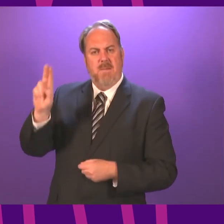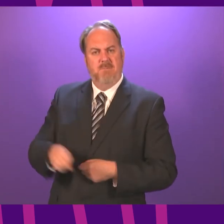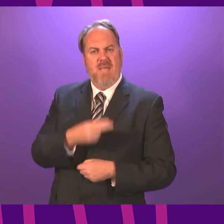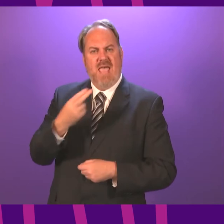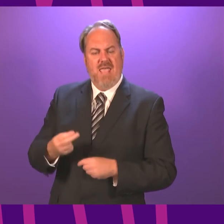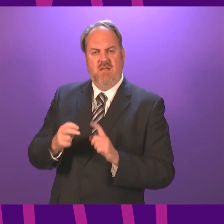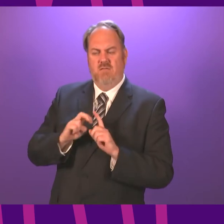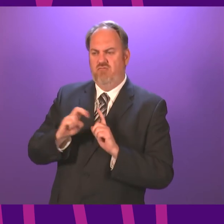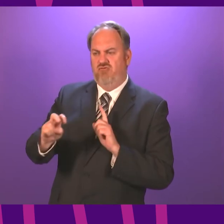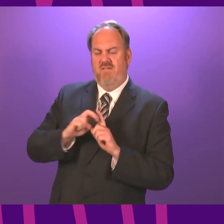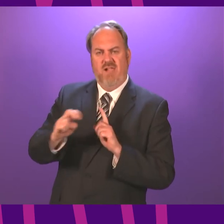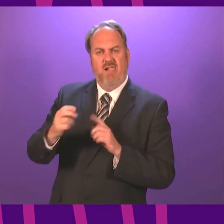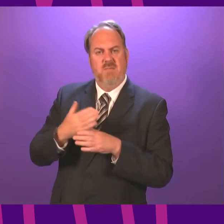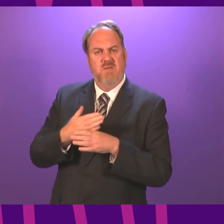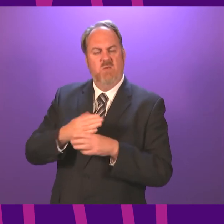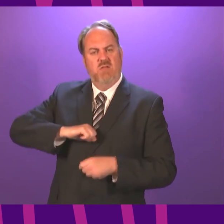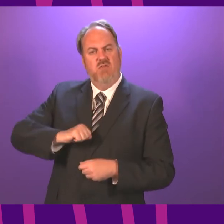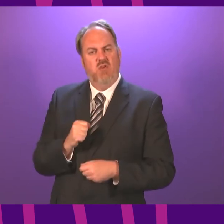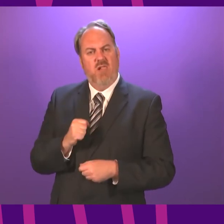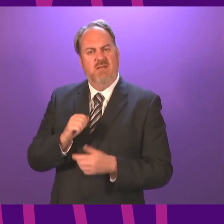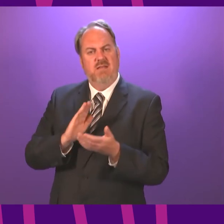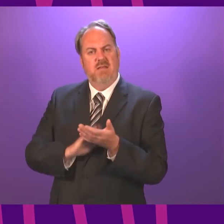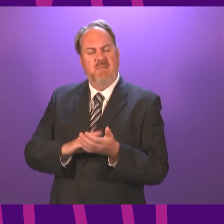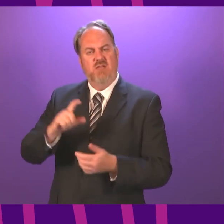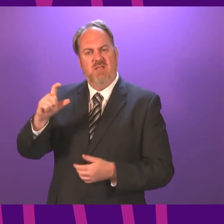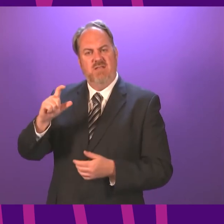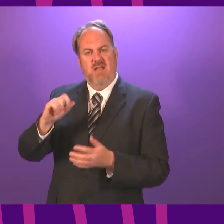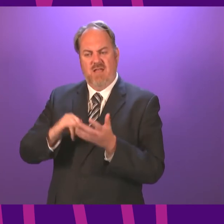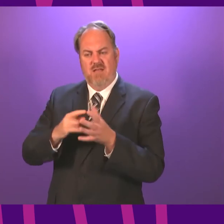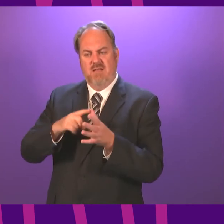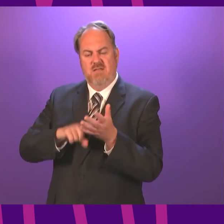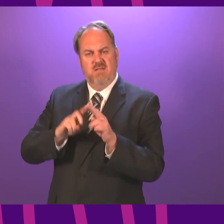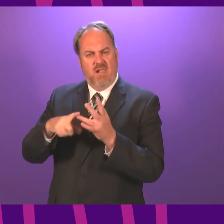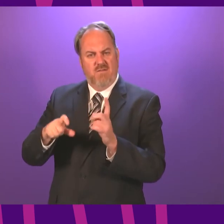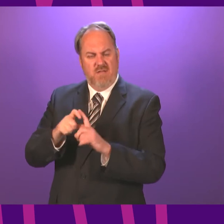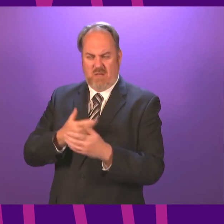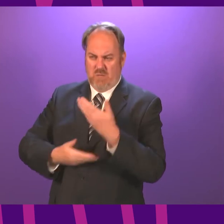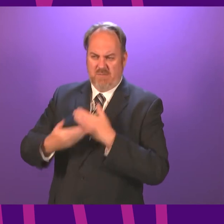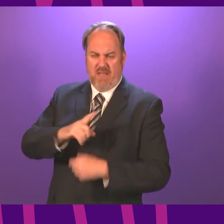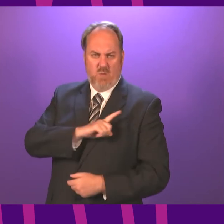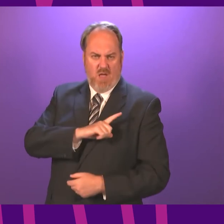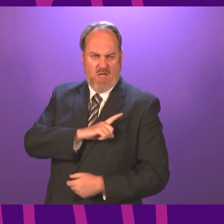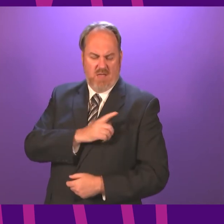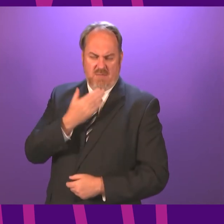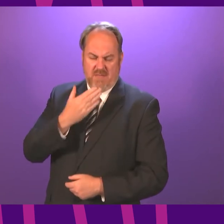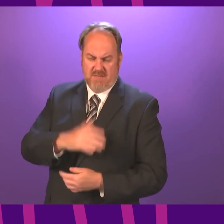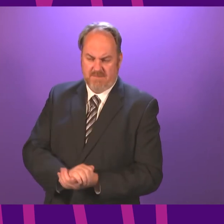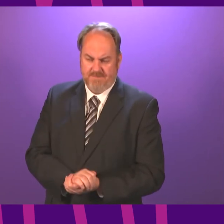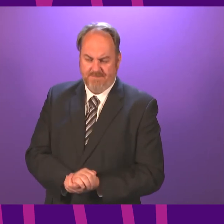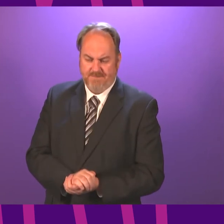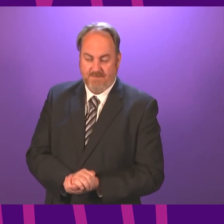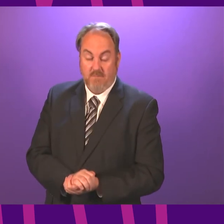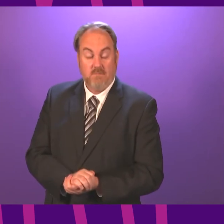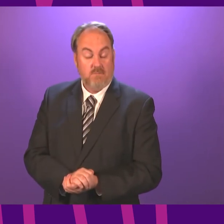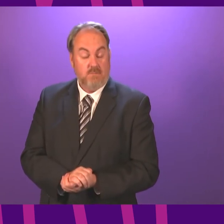travel between Scotland and Manchester and Salford. Cabinet Secretary John Swinney. Thank you,